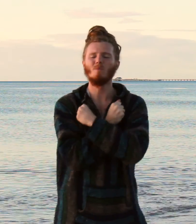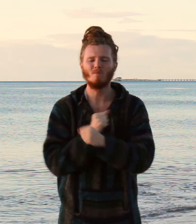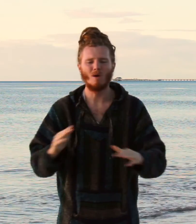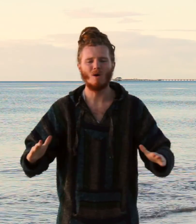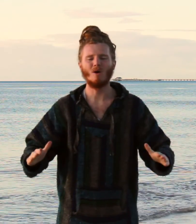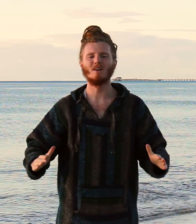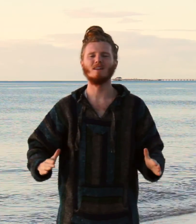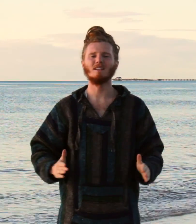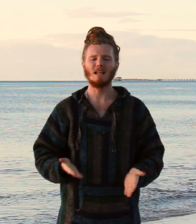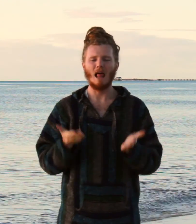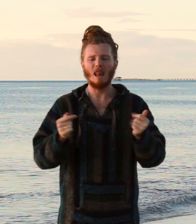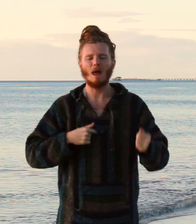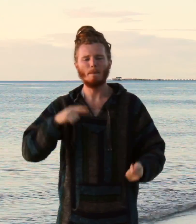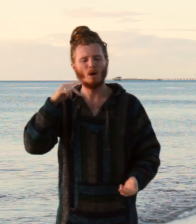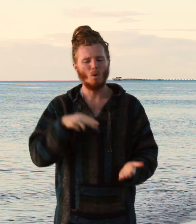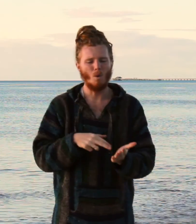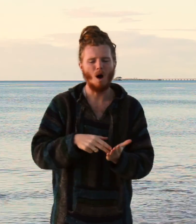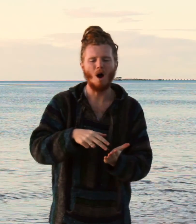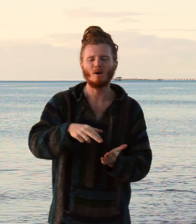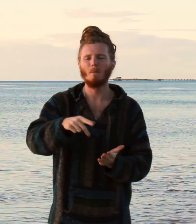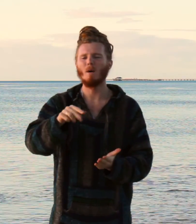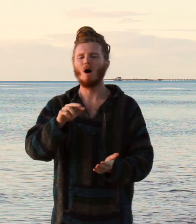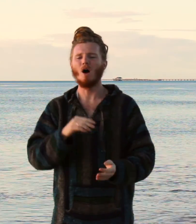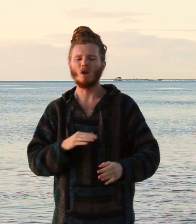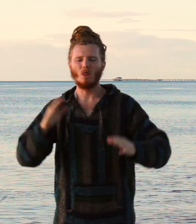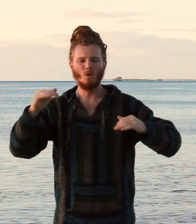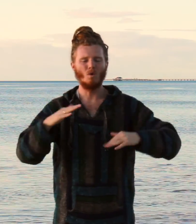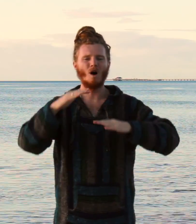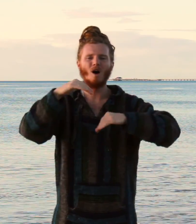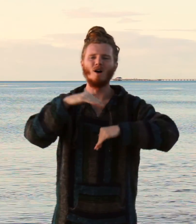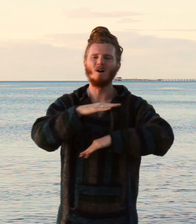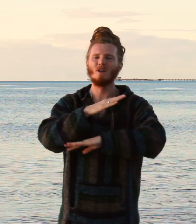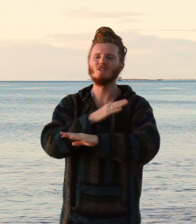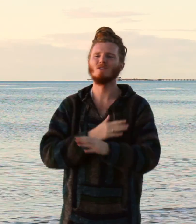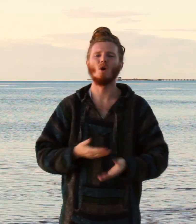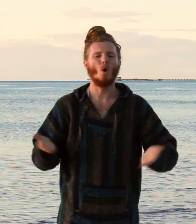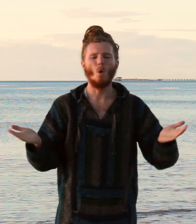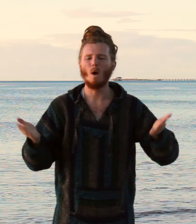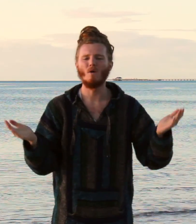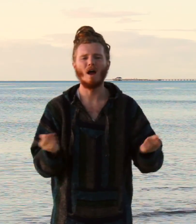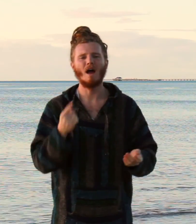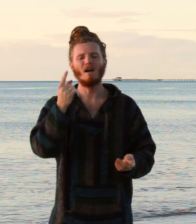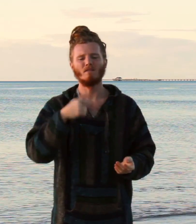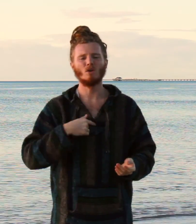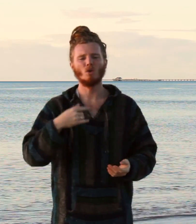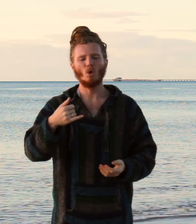Let me walk upon the waters Let Let me you